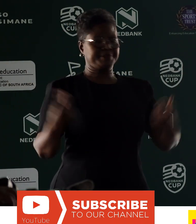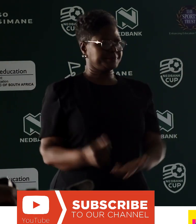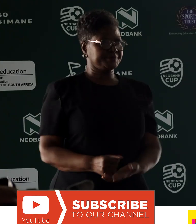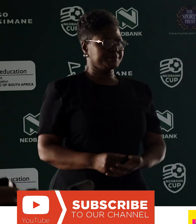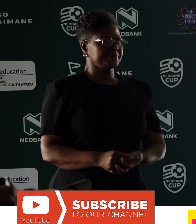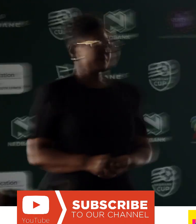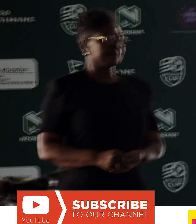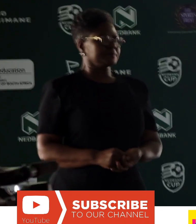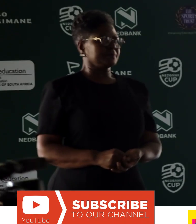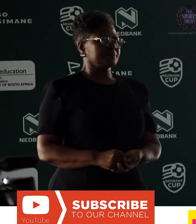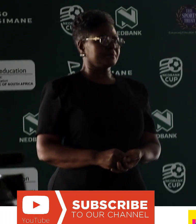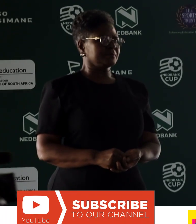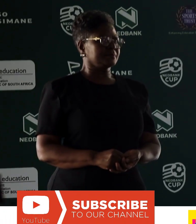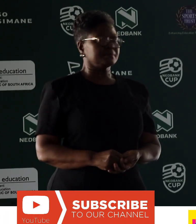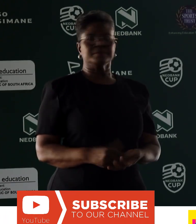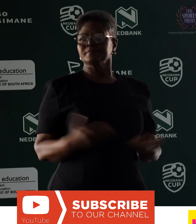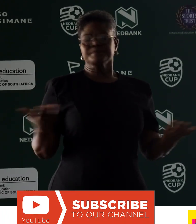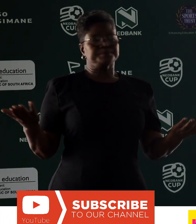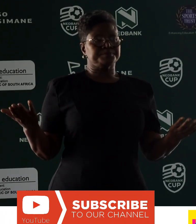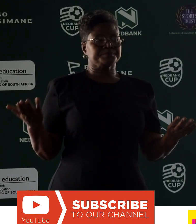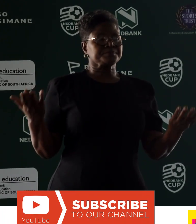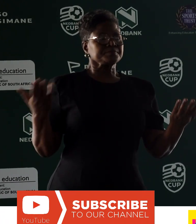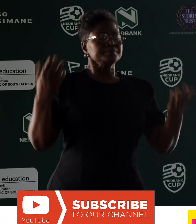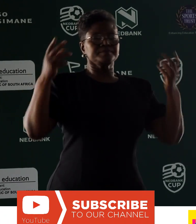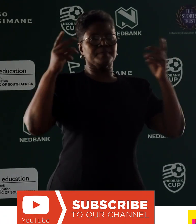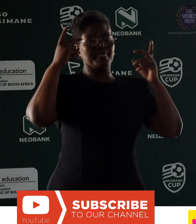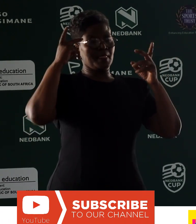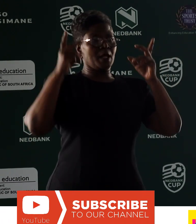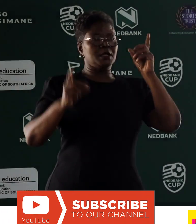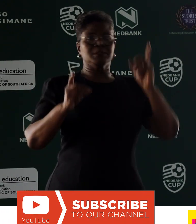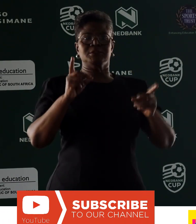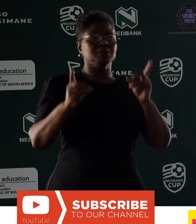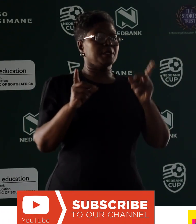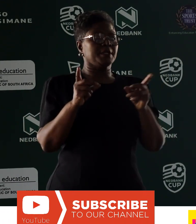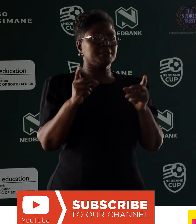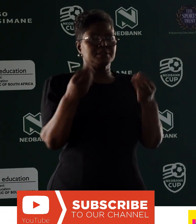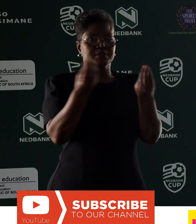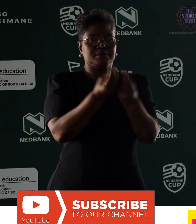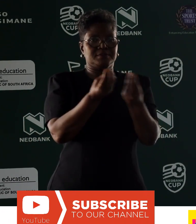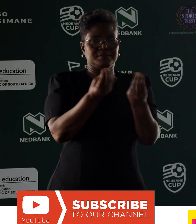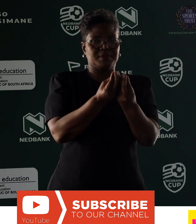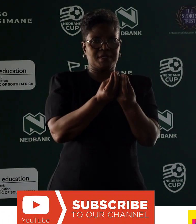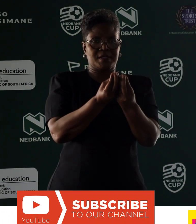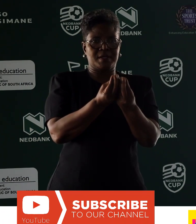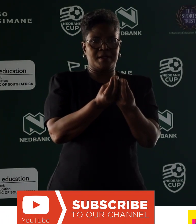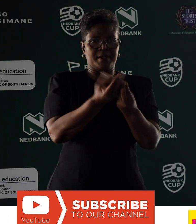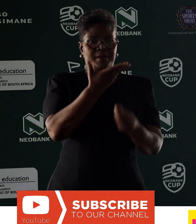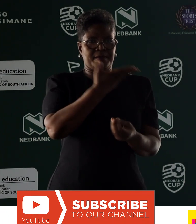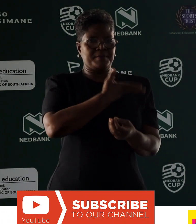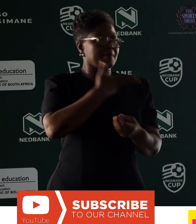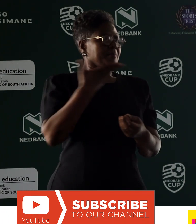And I decided to do something very out of the way with Madame Kenzani.